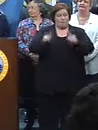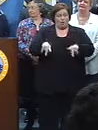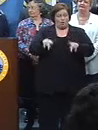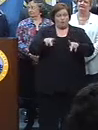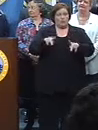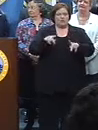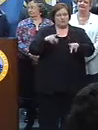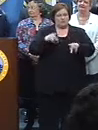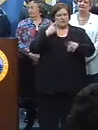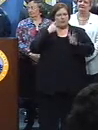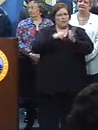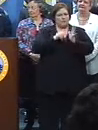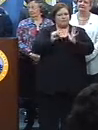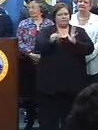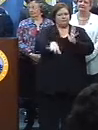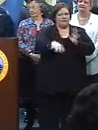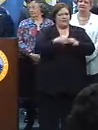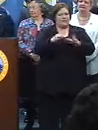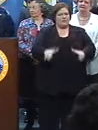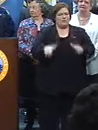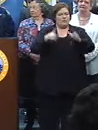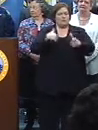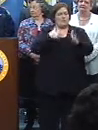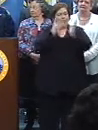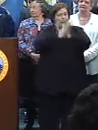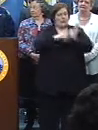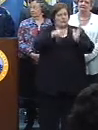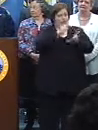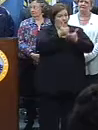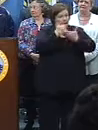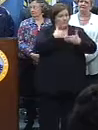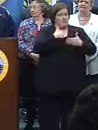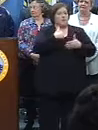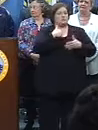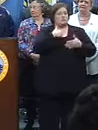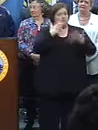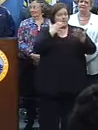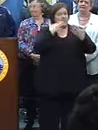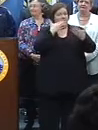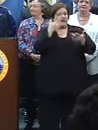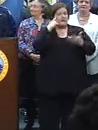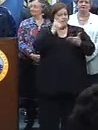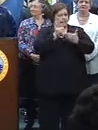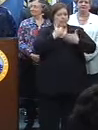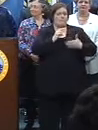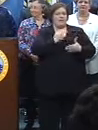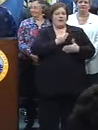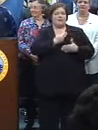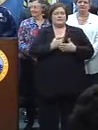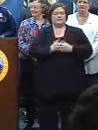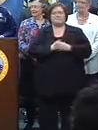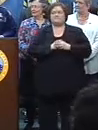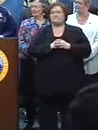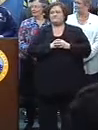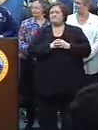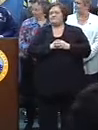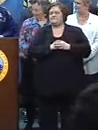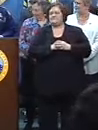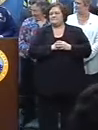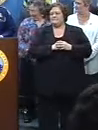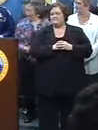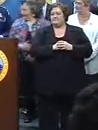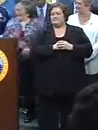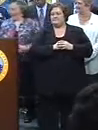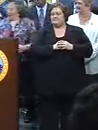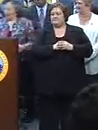waste and put it in the receptacle. We asked you to help us out with that, and you did, and so we thank you for that as well. Thank you, Deputy Mayor. Jackie, would you